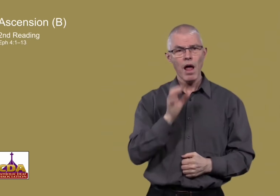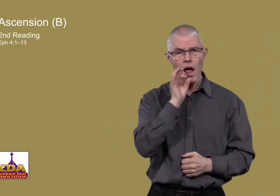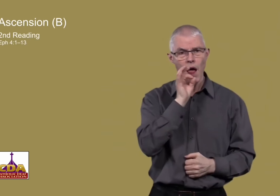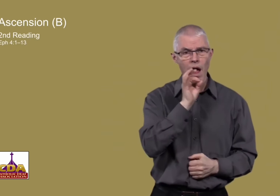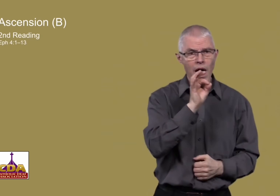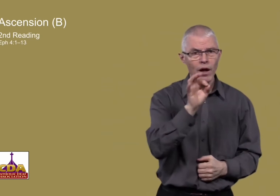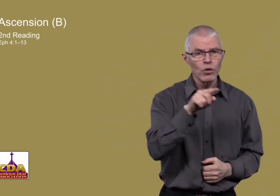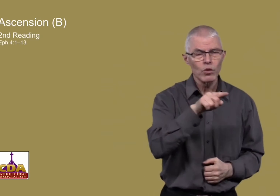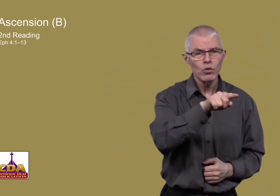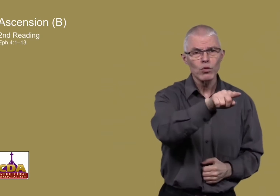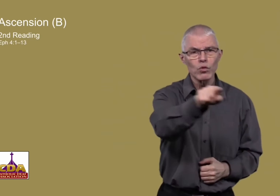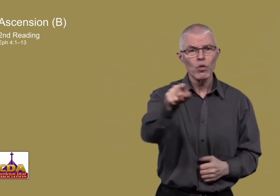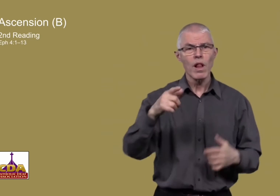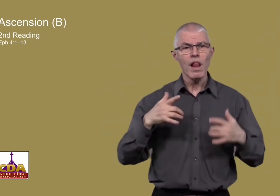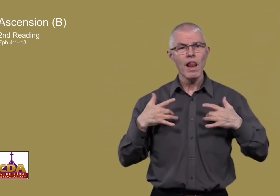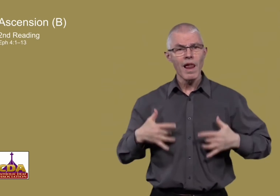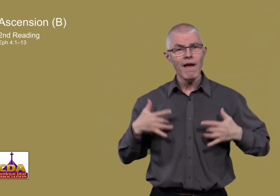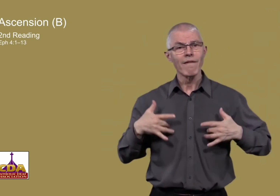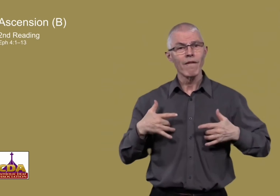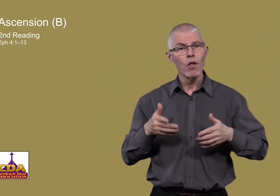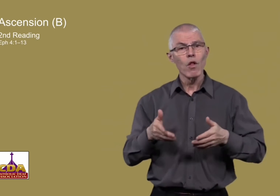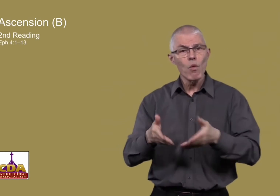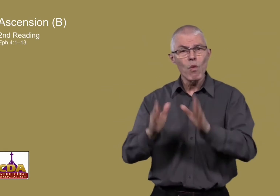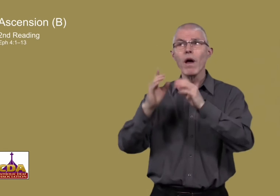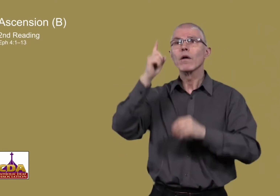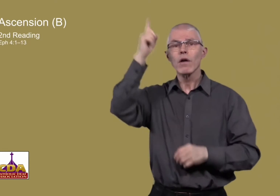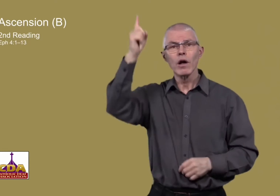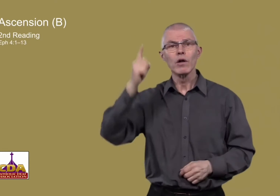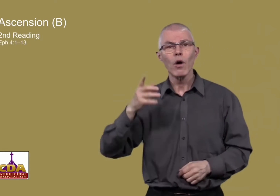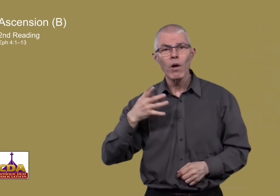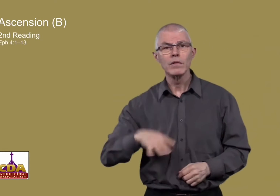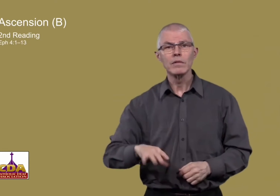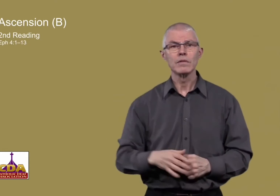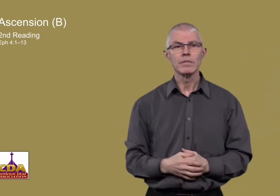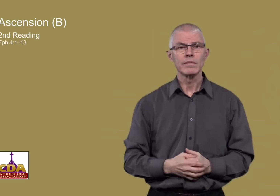I ask you to live the way that God wants.